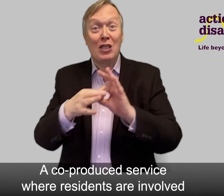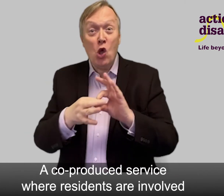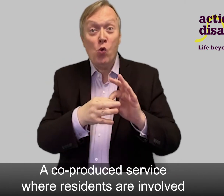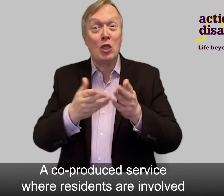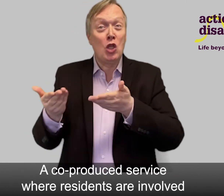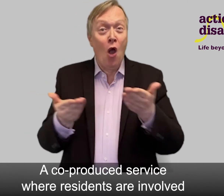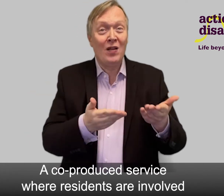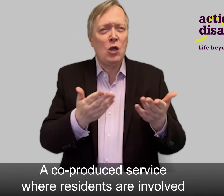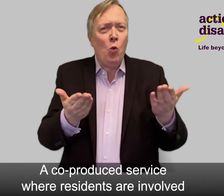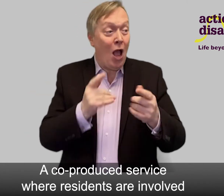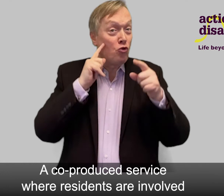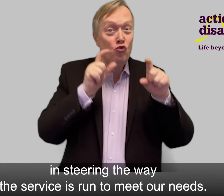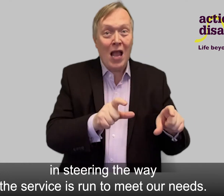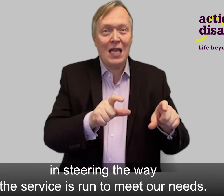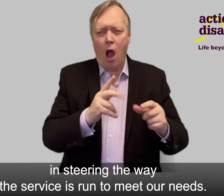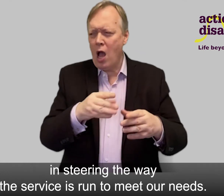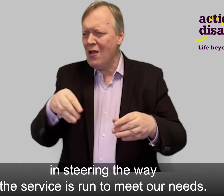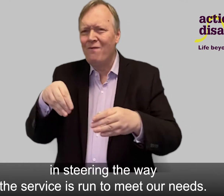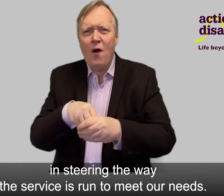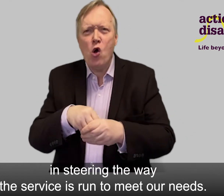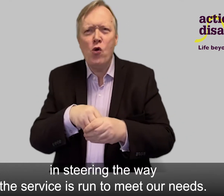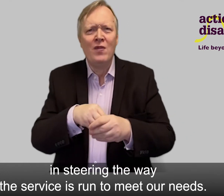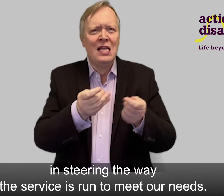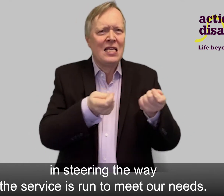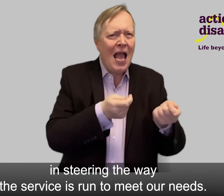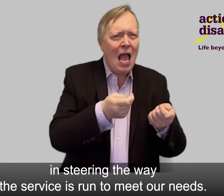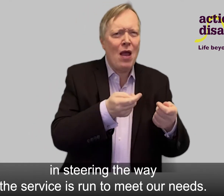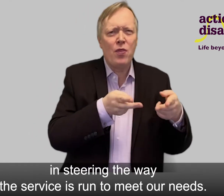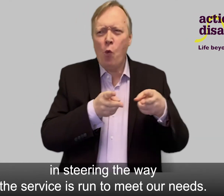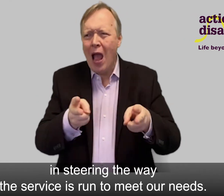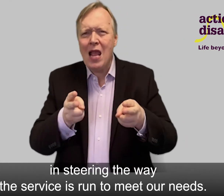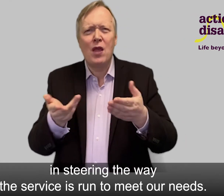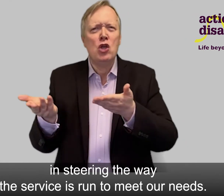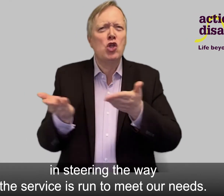where residents are involved in steering the way the service is run to meet our needs.